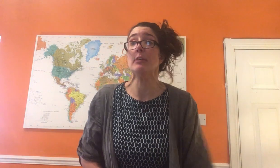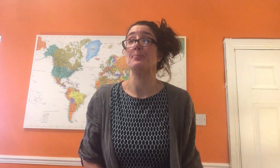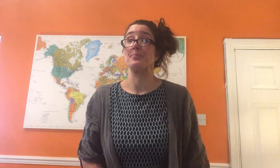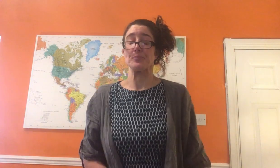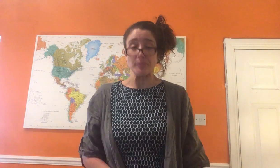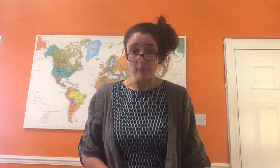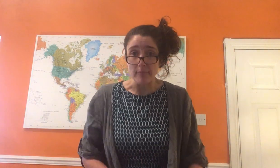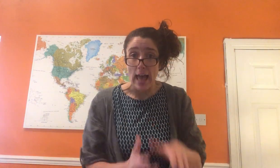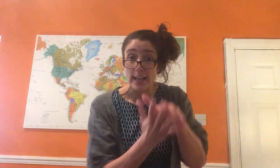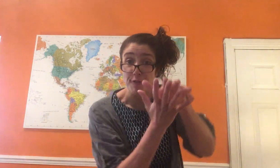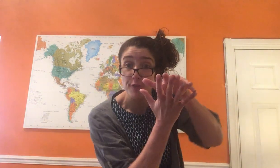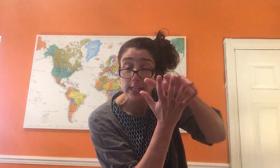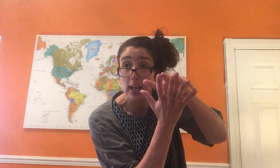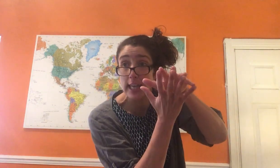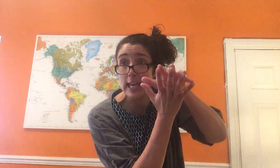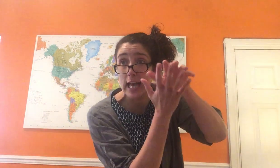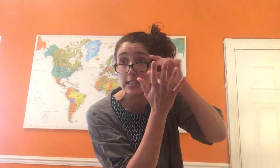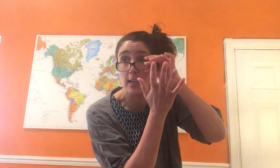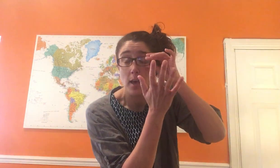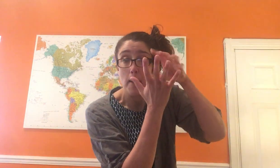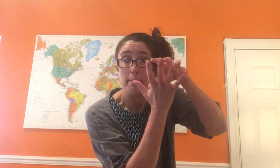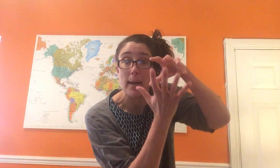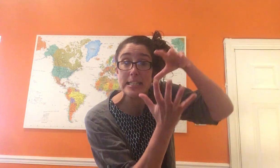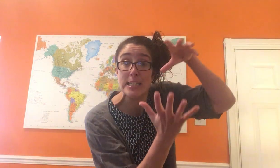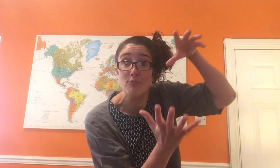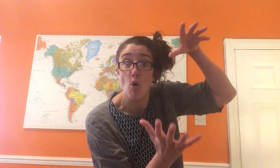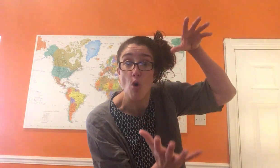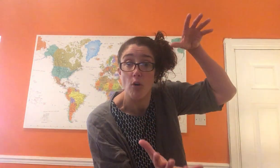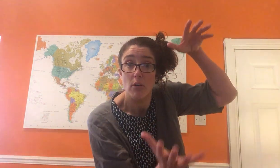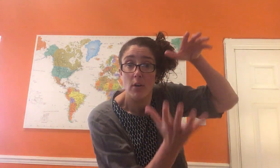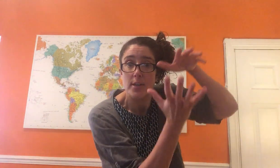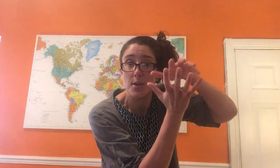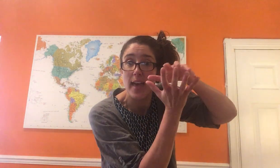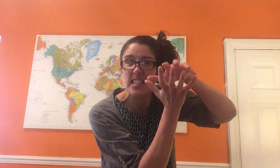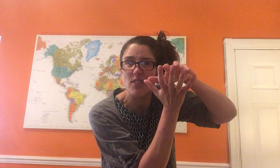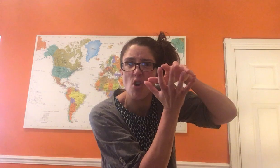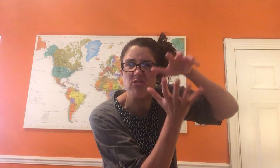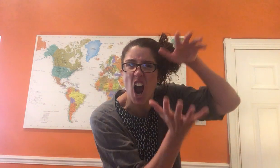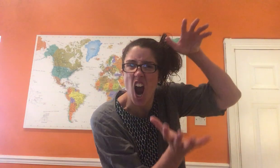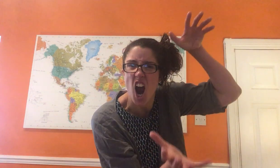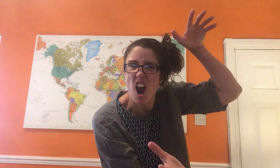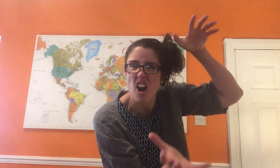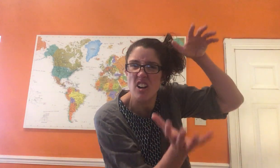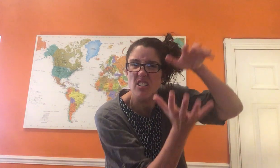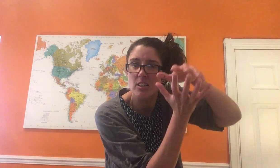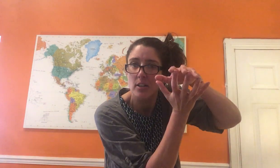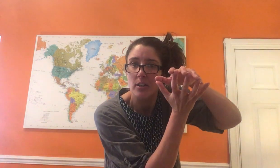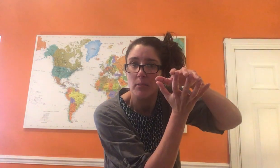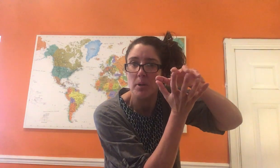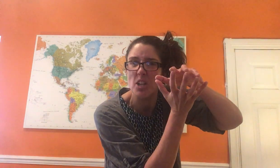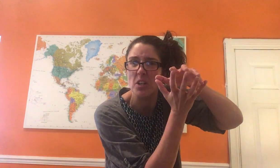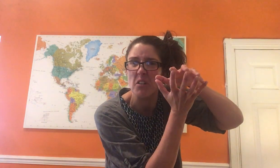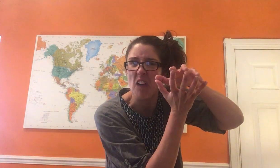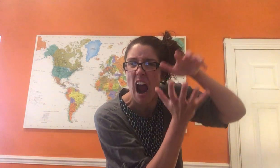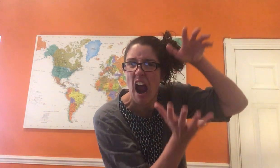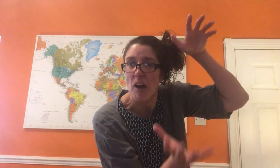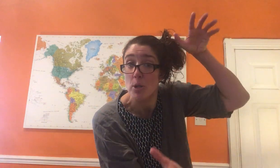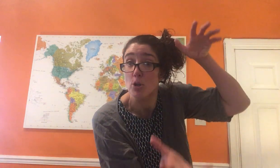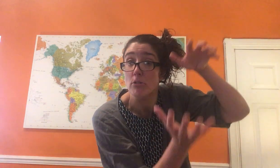had a funny, he had a mighty roar. So there's a roar, rah. But you don't want to go, rah. Well, could,